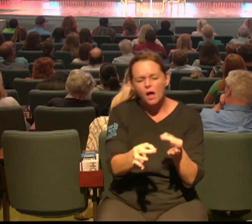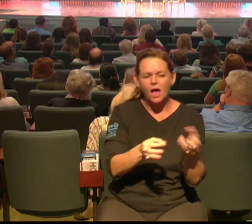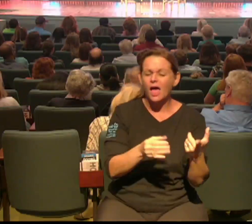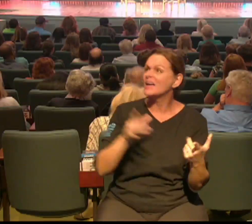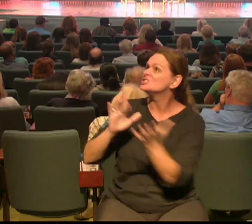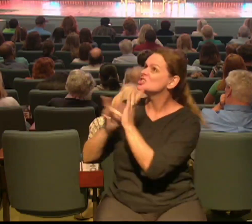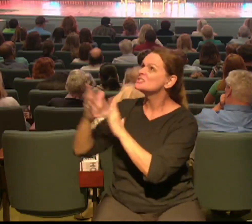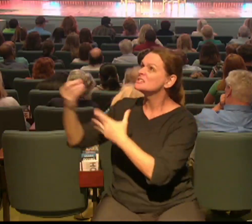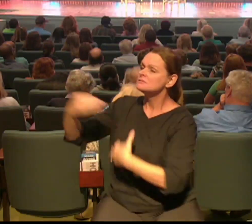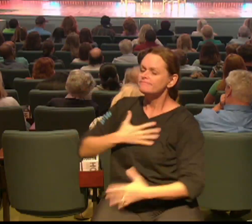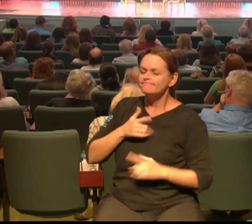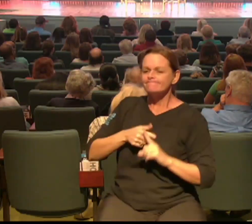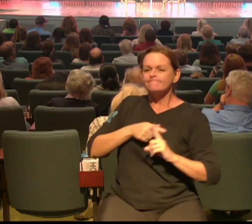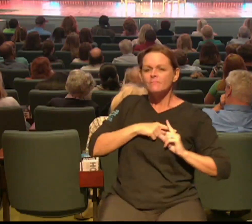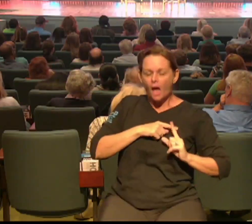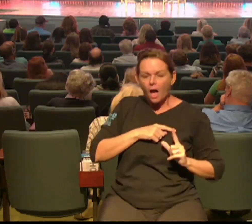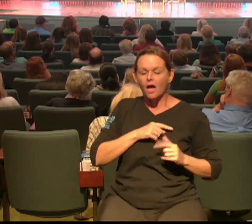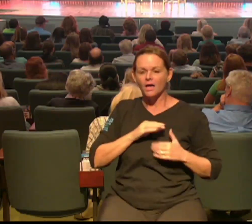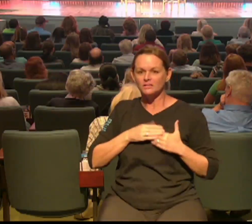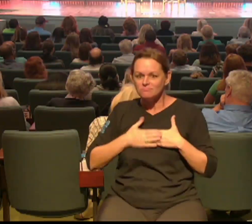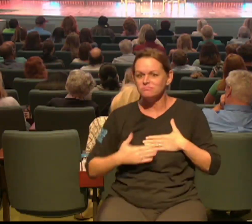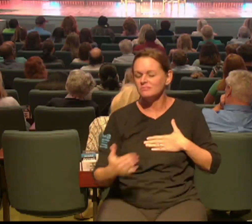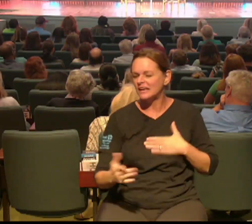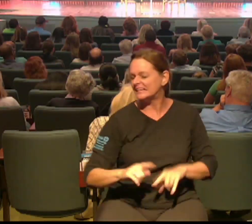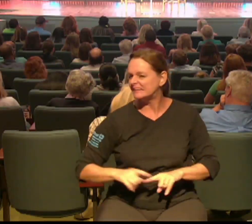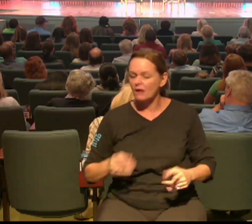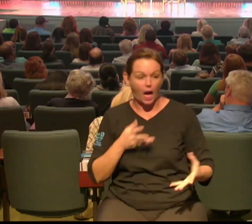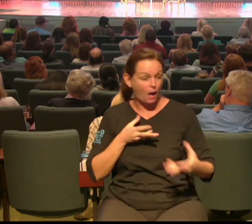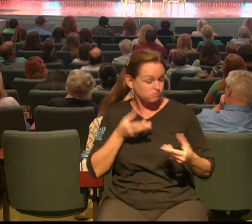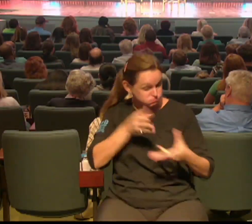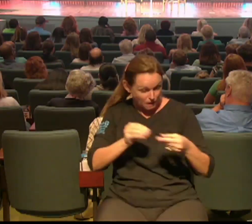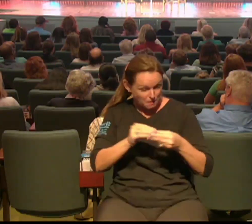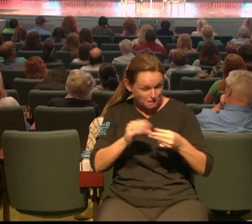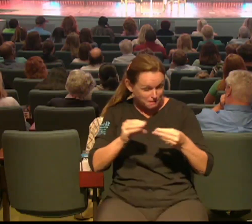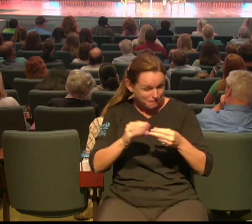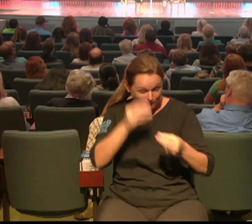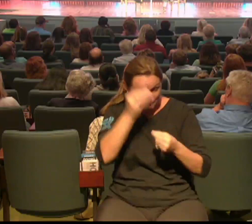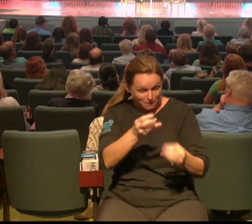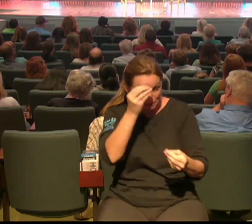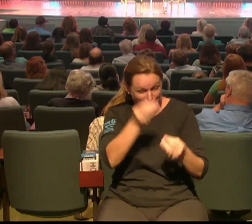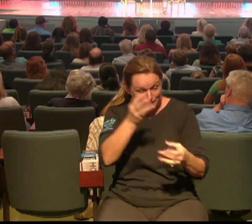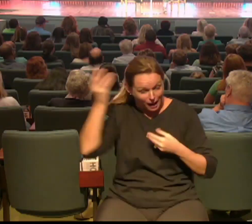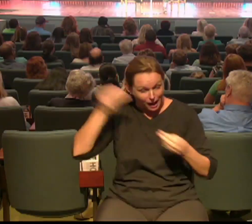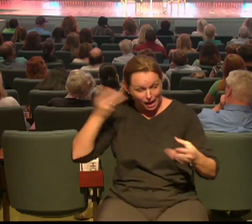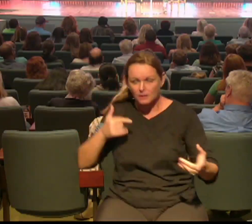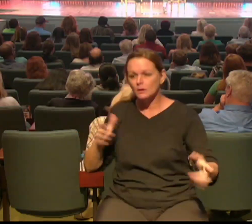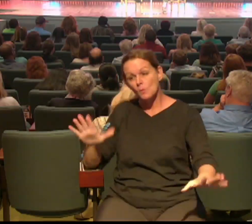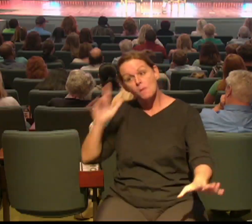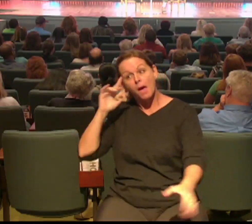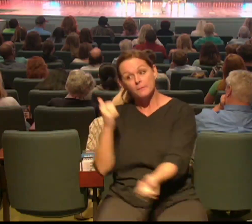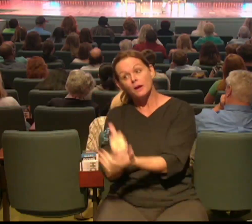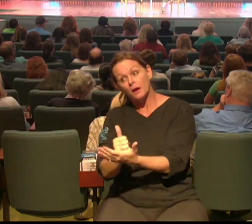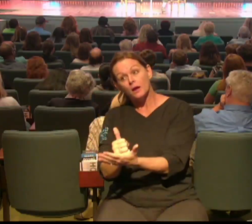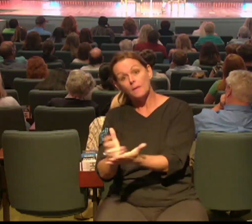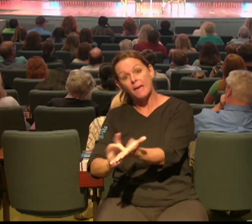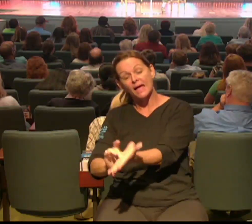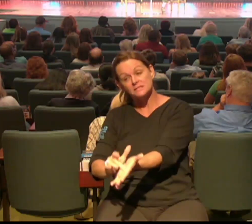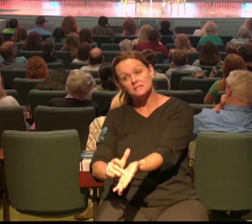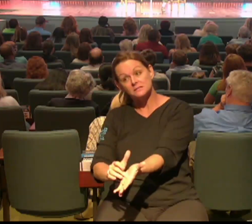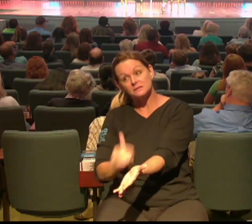he wants to make in your life and I just shared the whole message of salvation and so in my morphine induced state I literally thought that she was going to